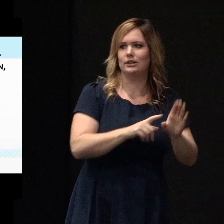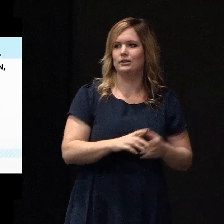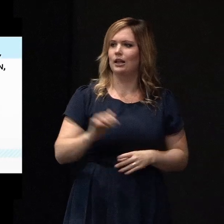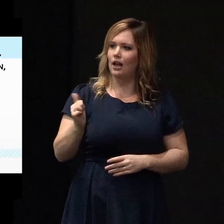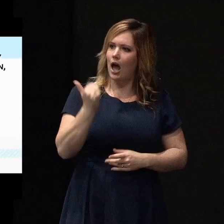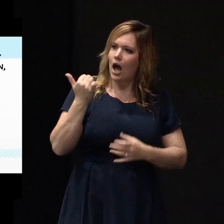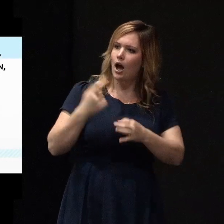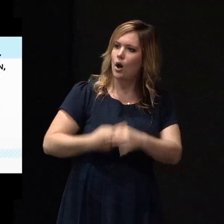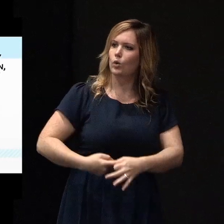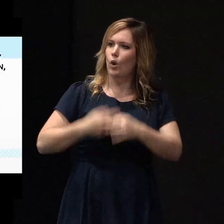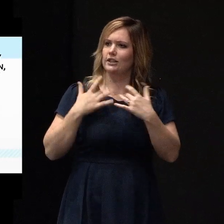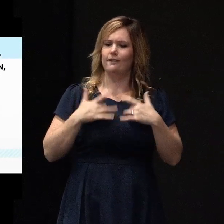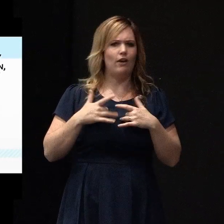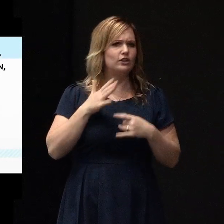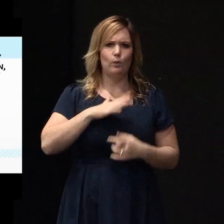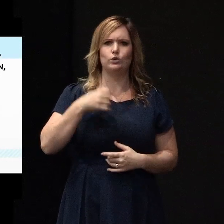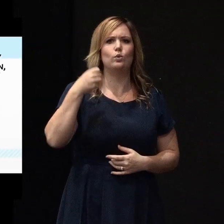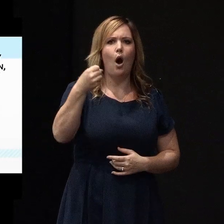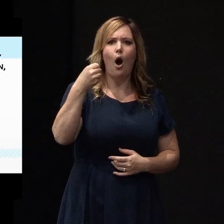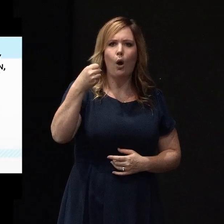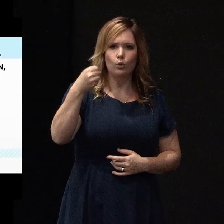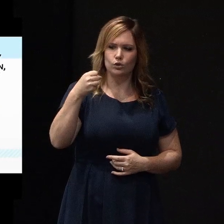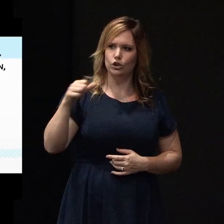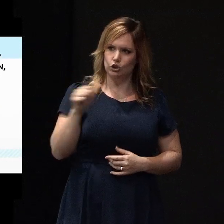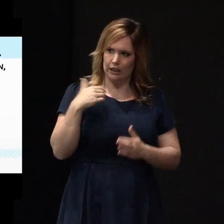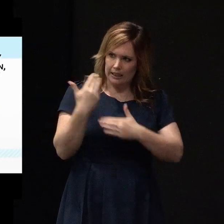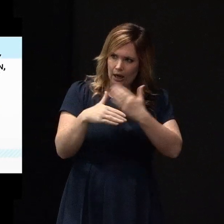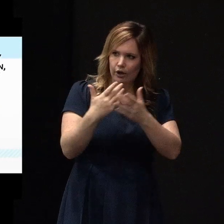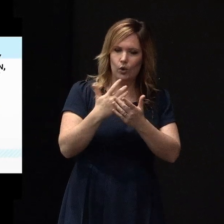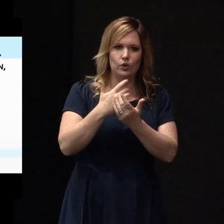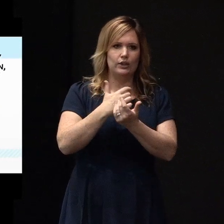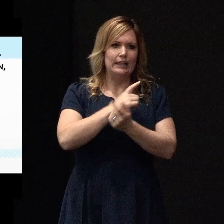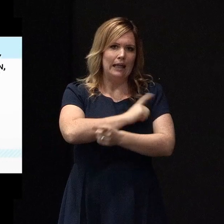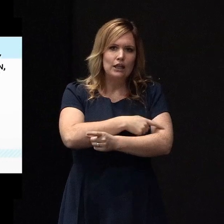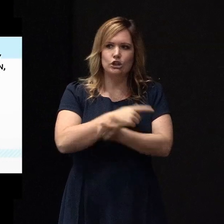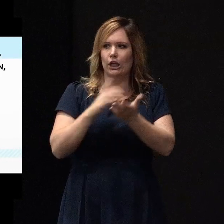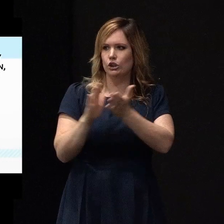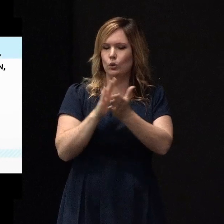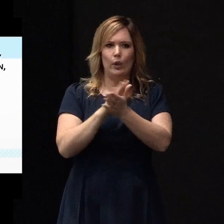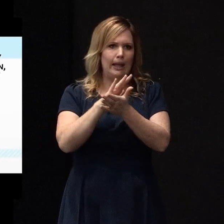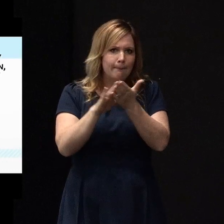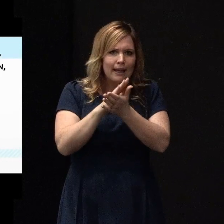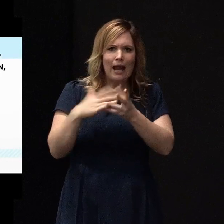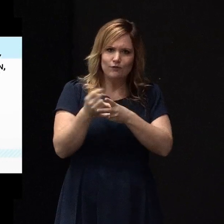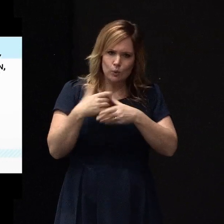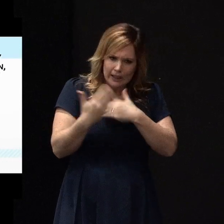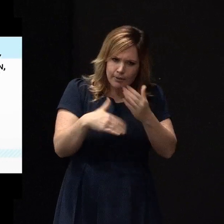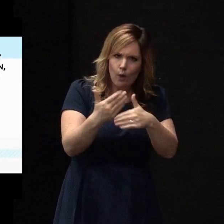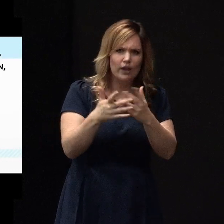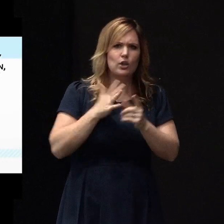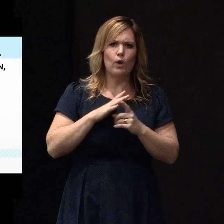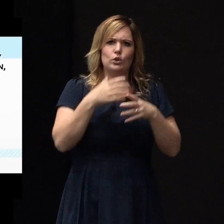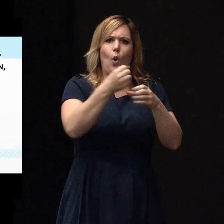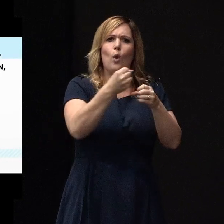and the things that give us energy, joy and meaning until the end of the recovery period. It's too long.